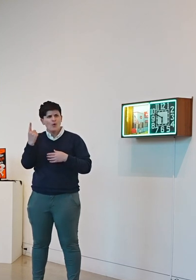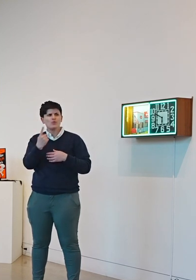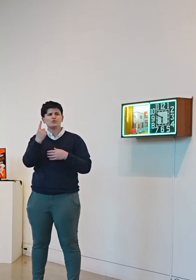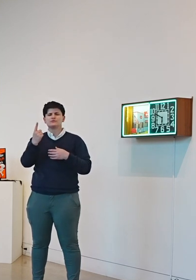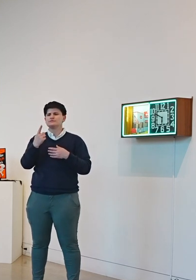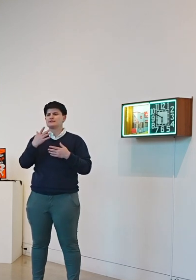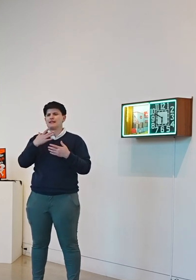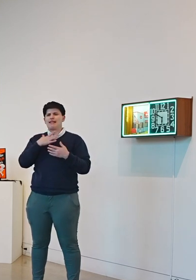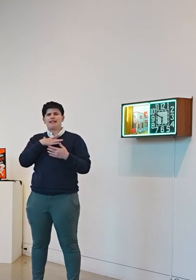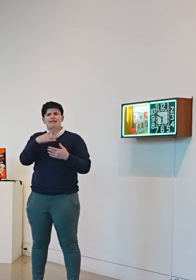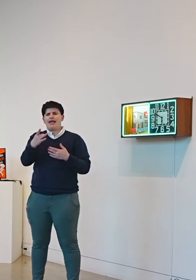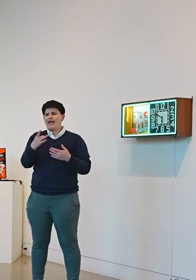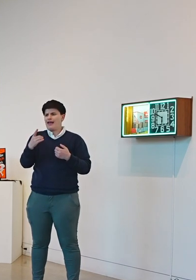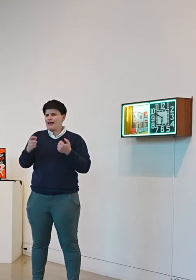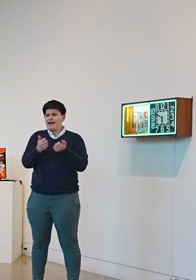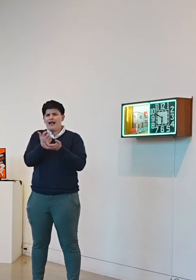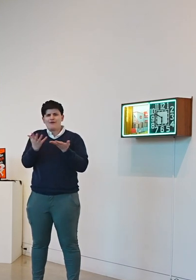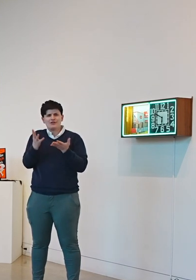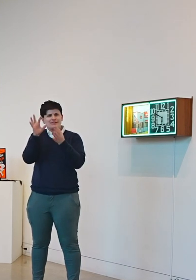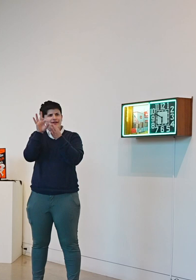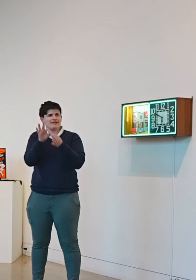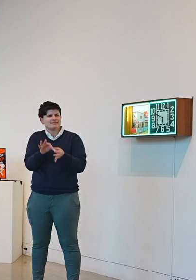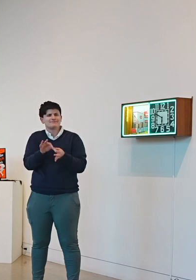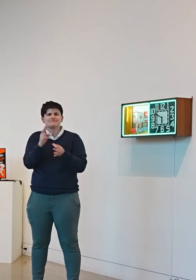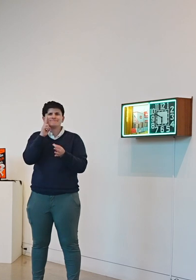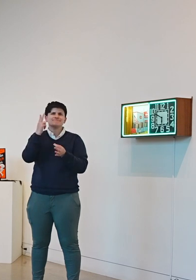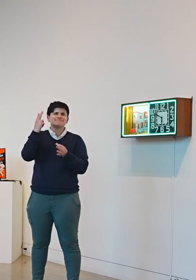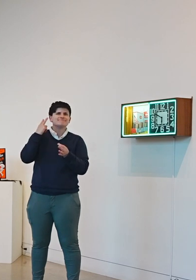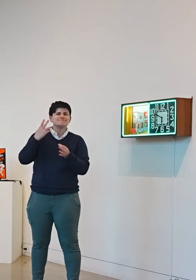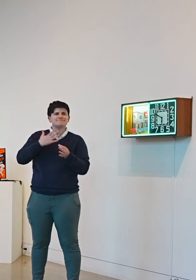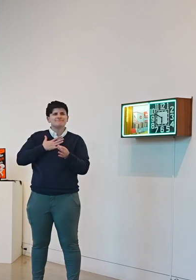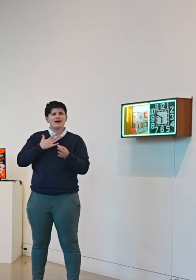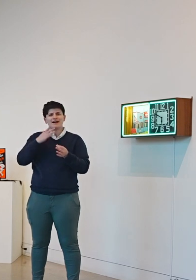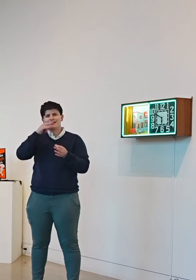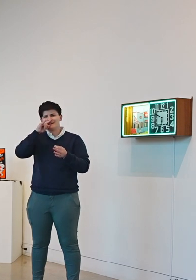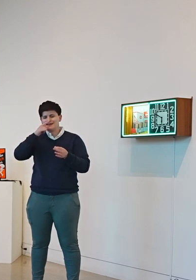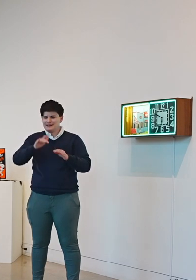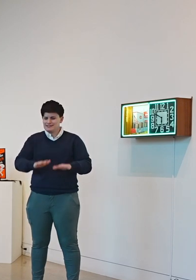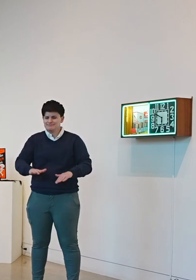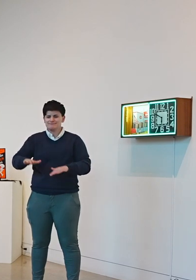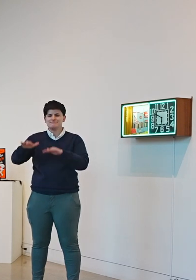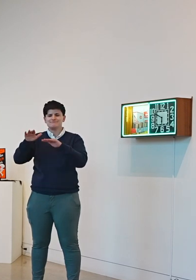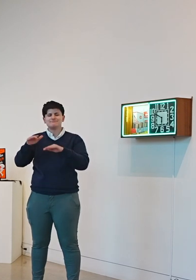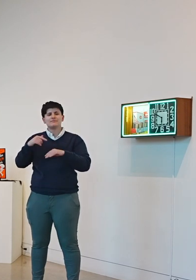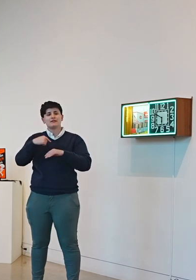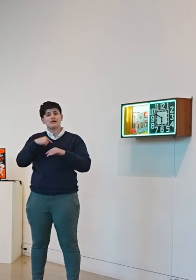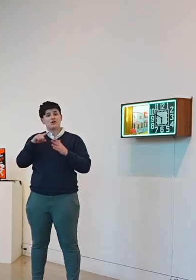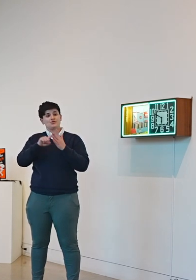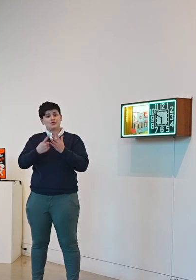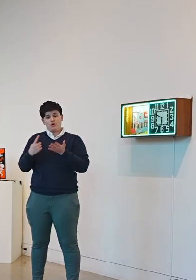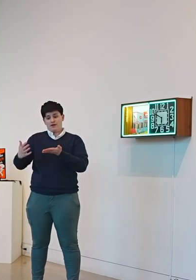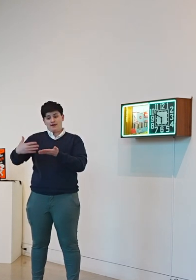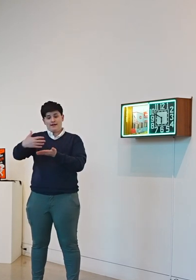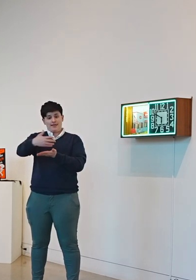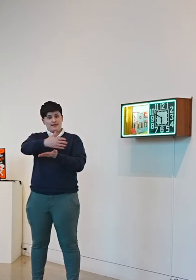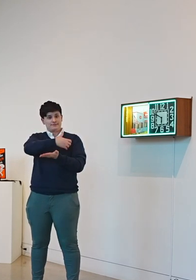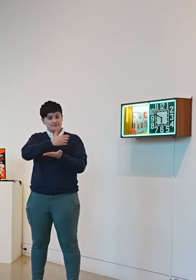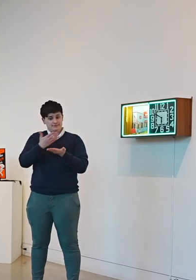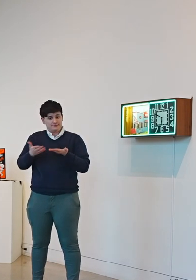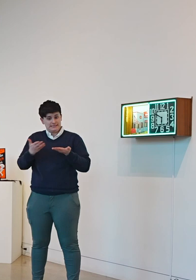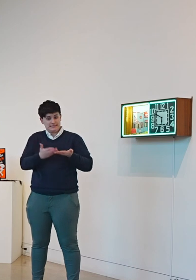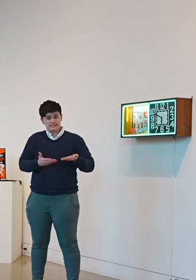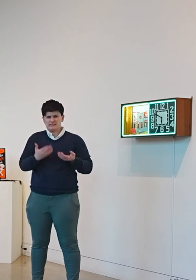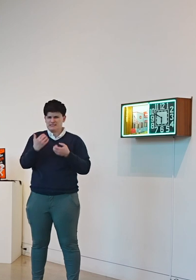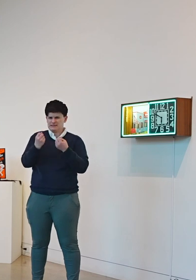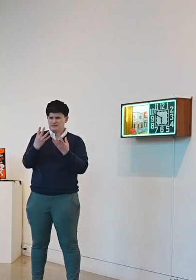that had to do with it and I started collecting things uh years and